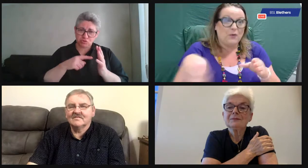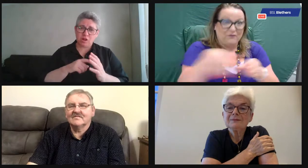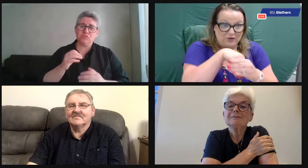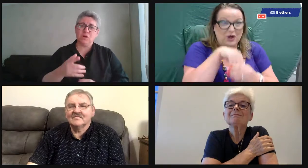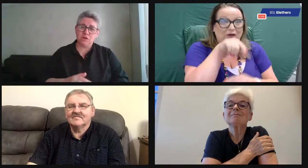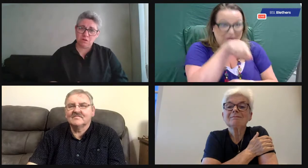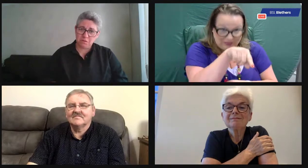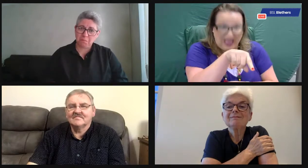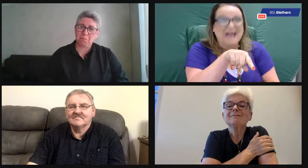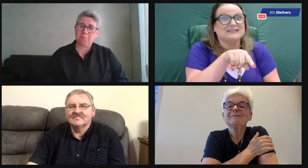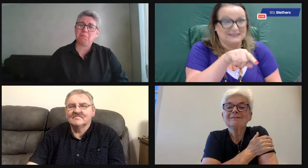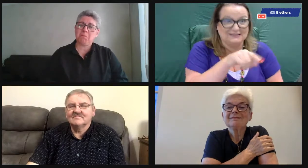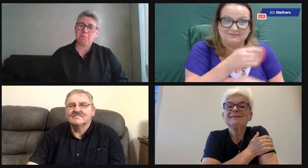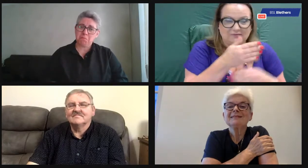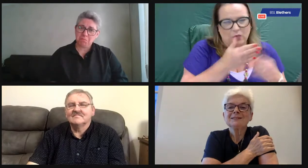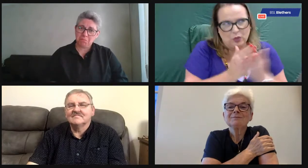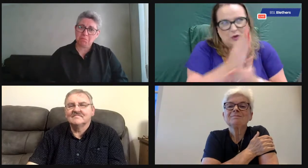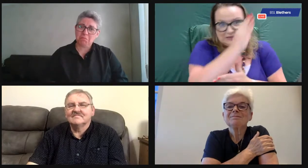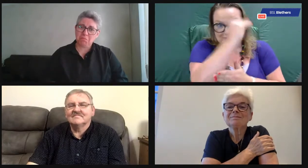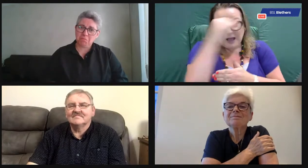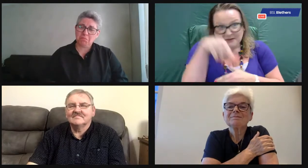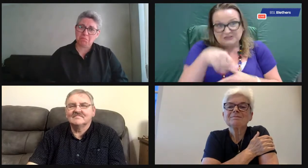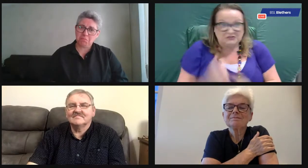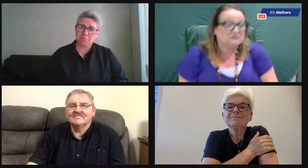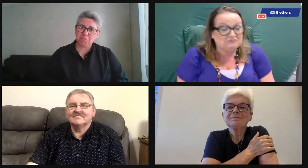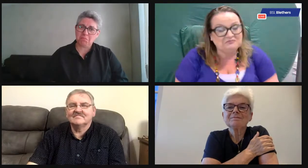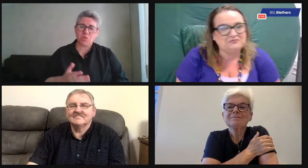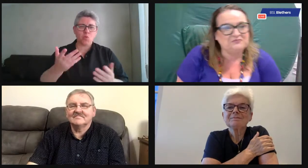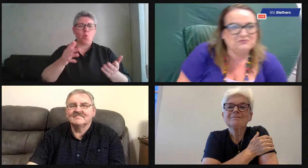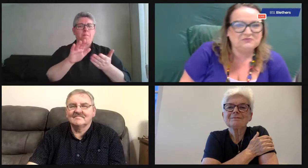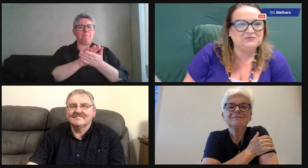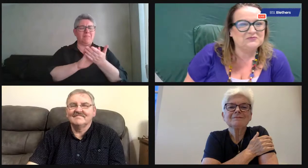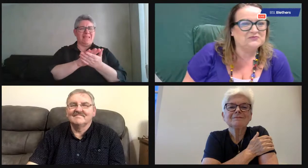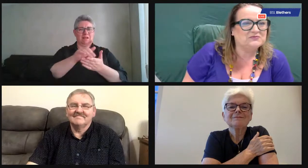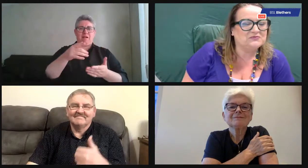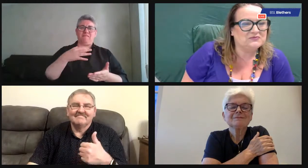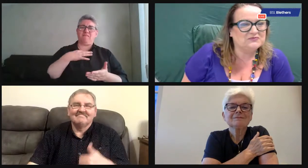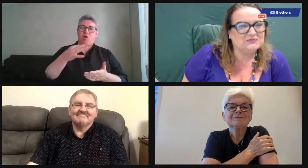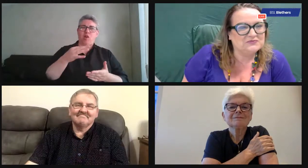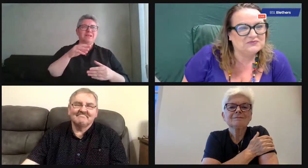volunteers. I was in that. And that was through the summer and that was amazing.